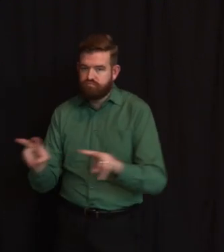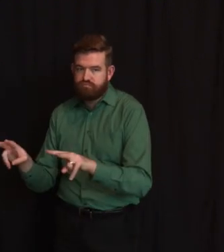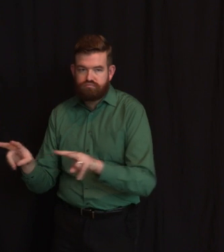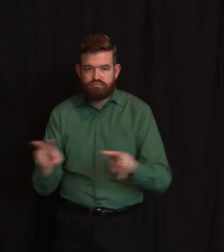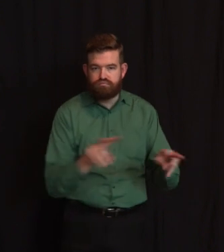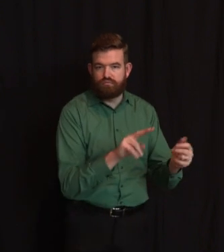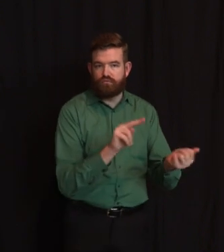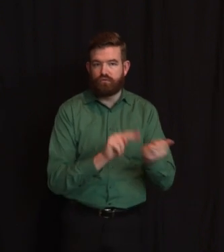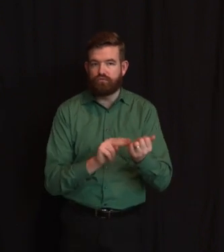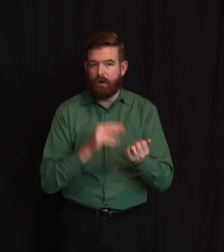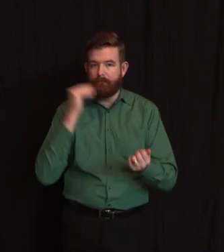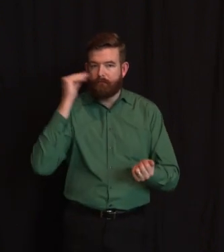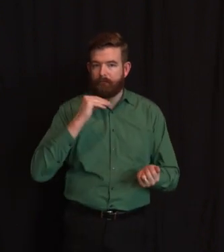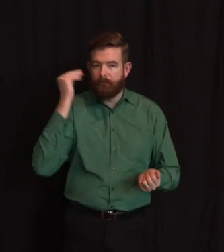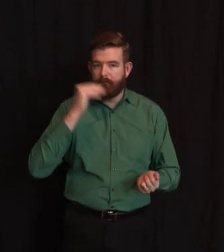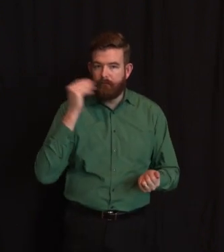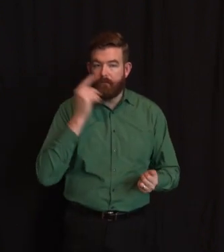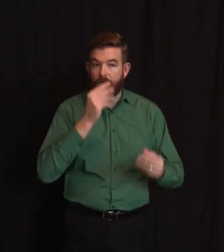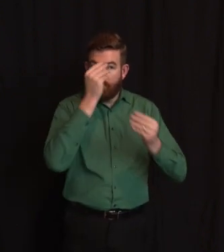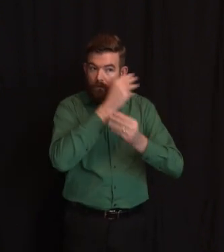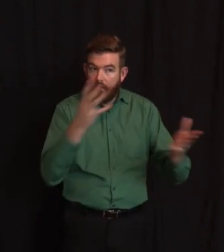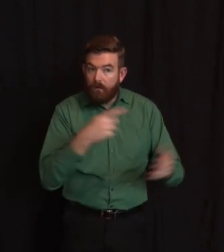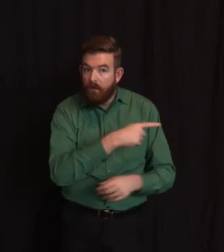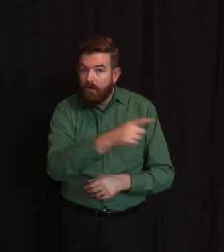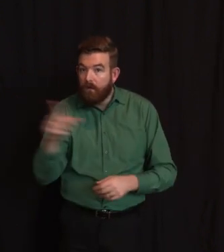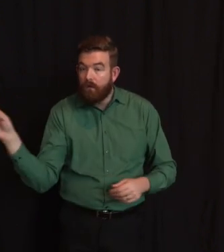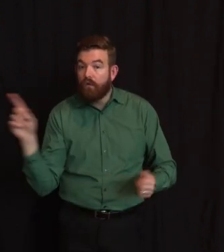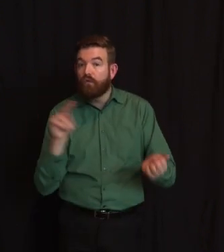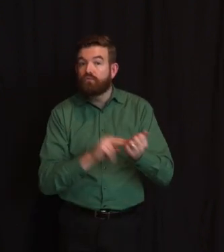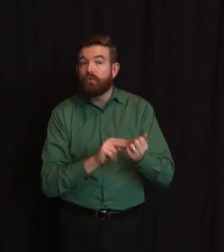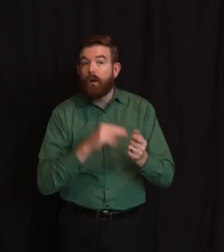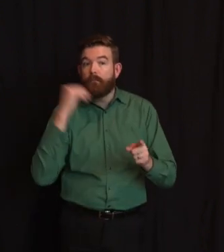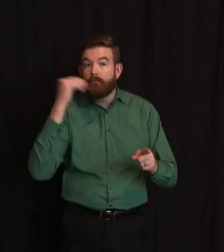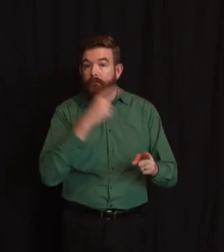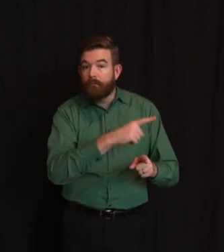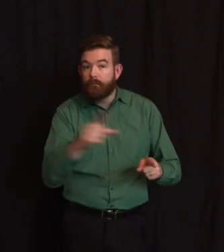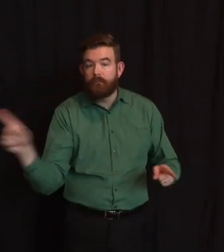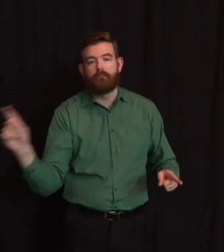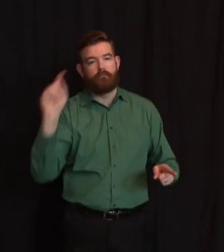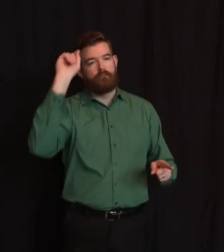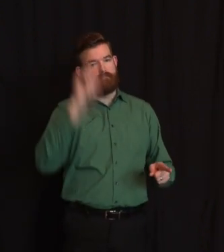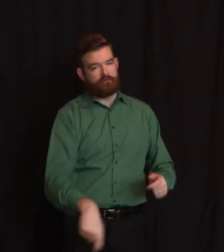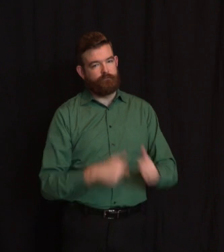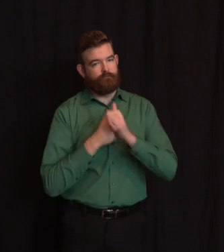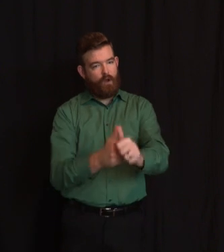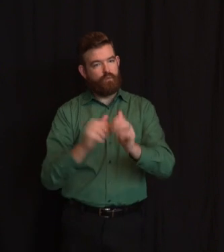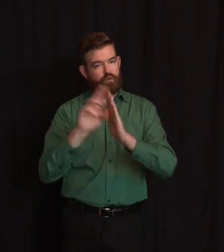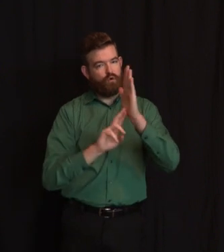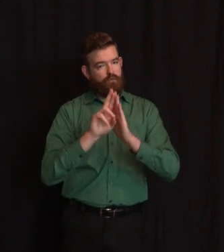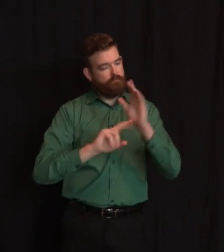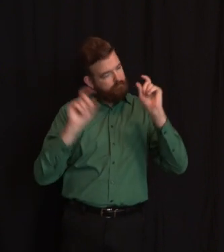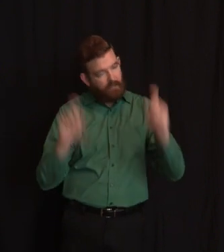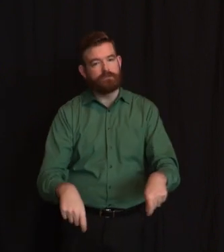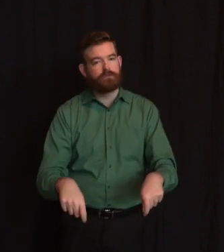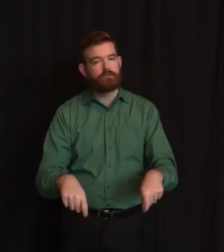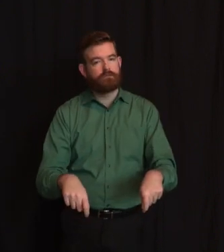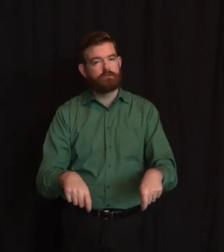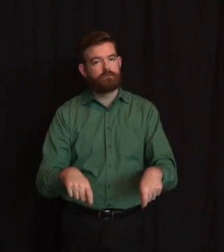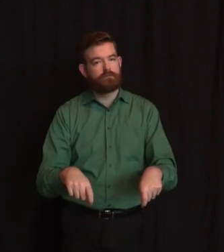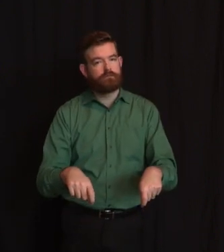in the midst of an enormous healthcare crisis like this, we expect that is a minimum standard, a minimum standard of care,